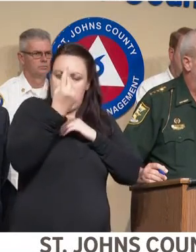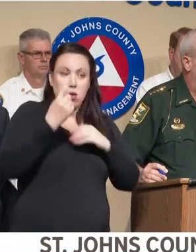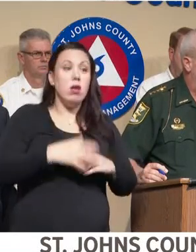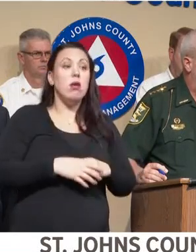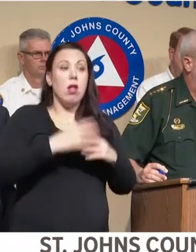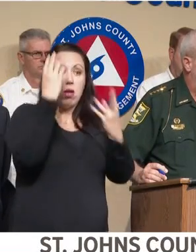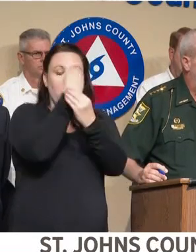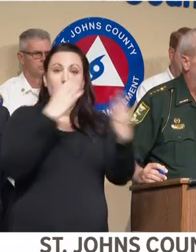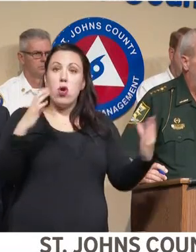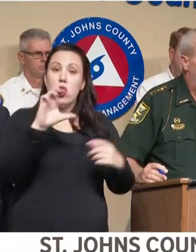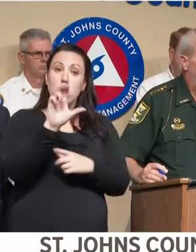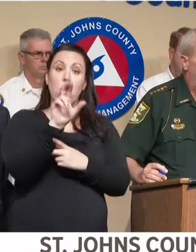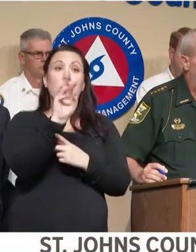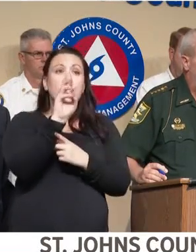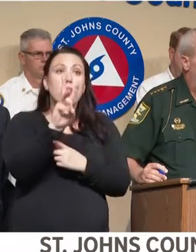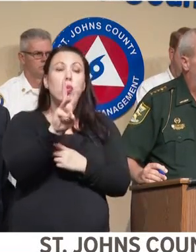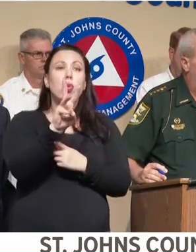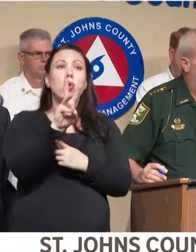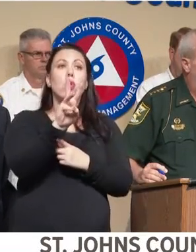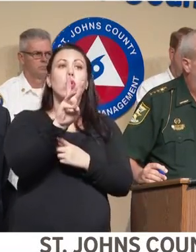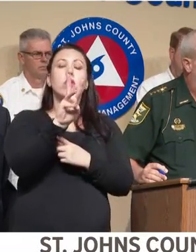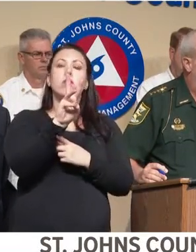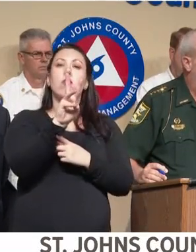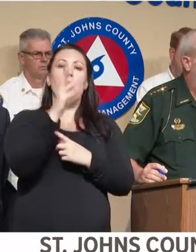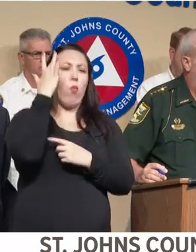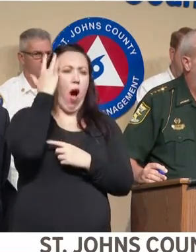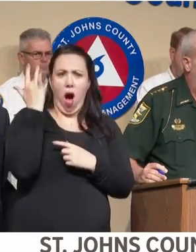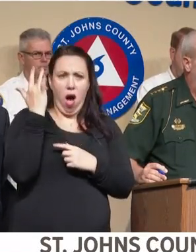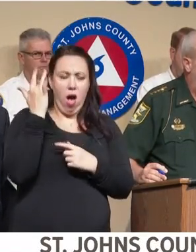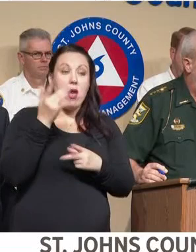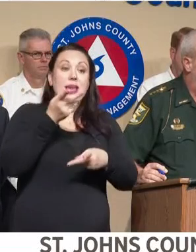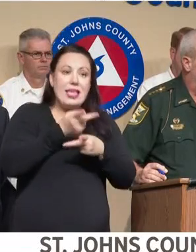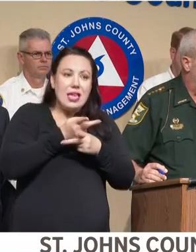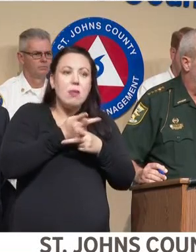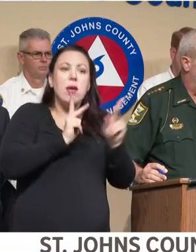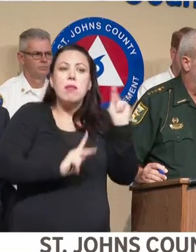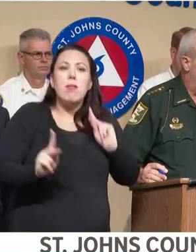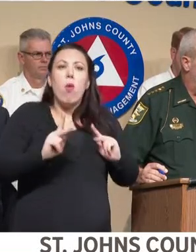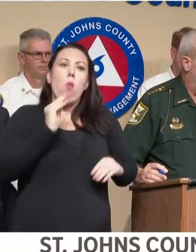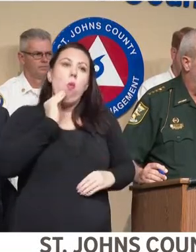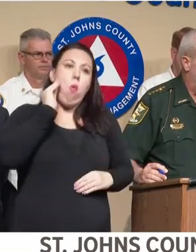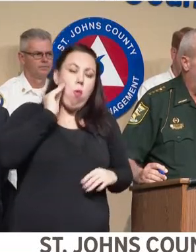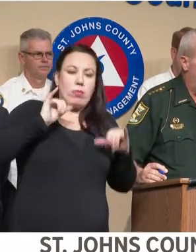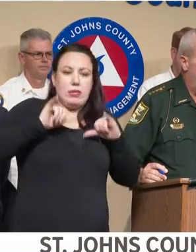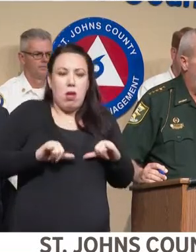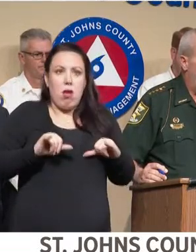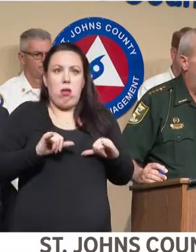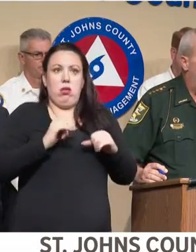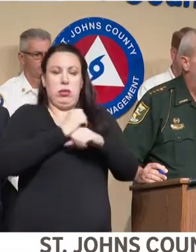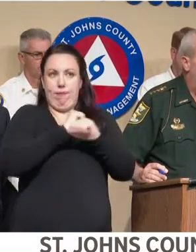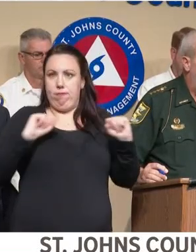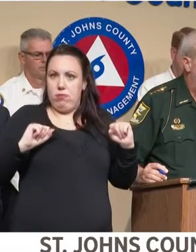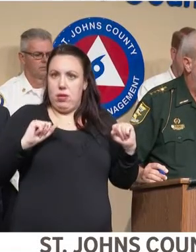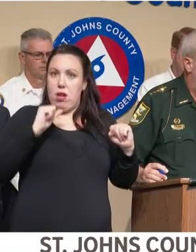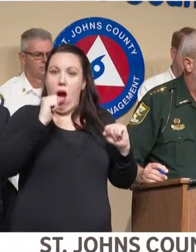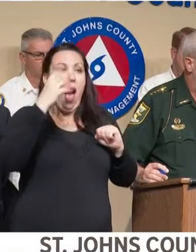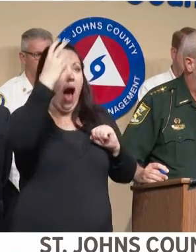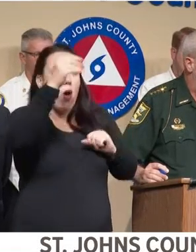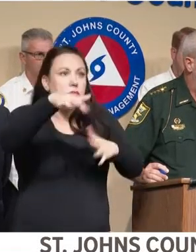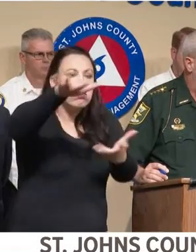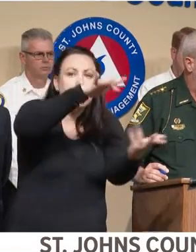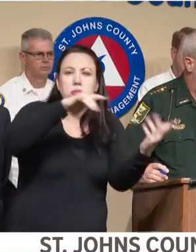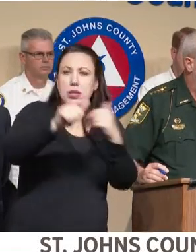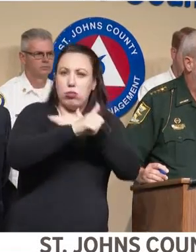curfew is there to keep people home and or off the streets. Okay? We're going to use common